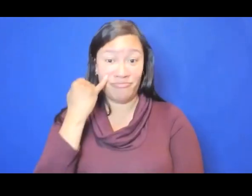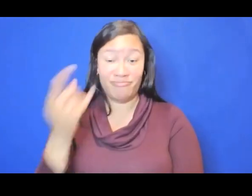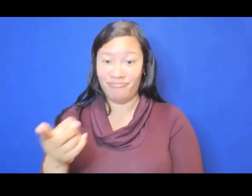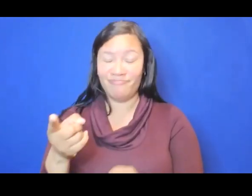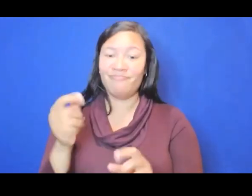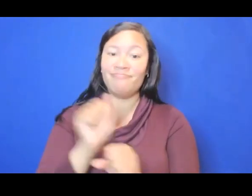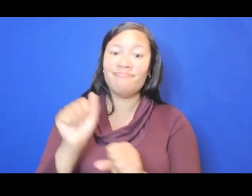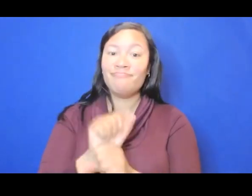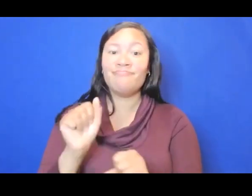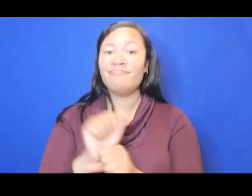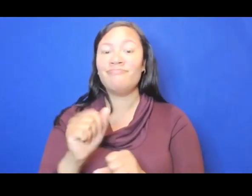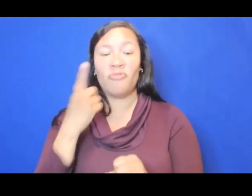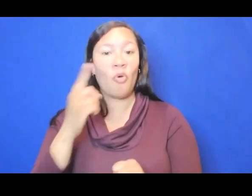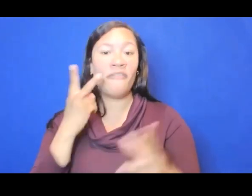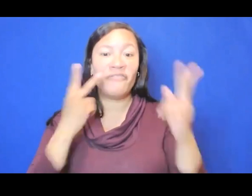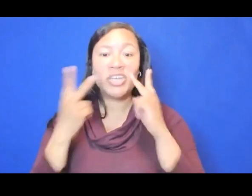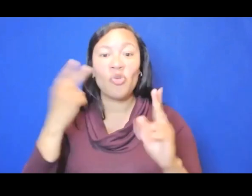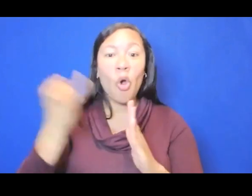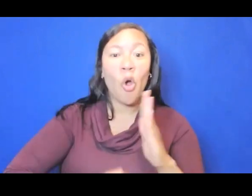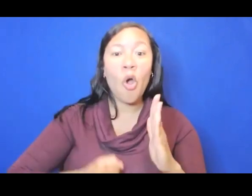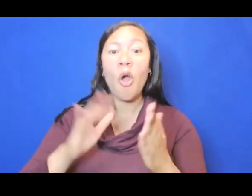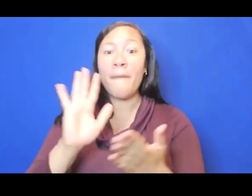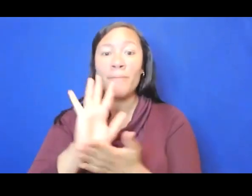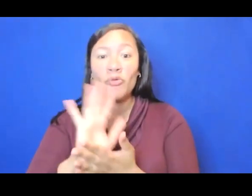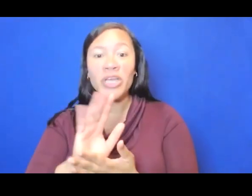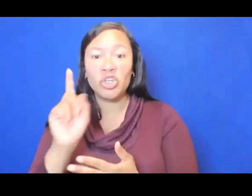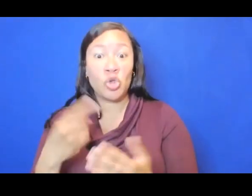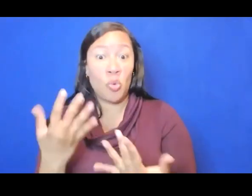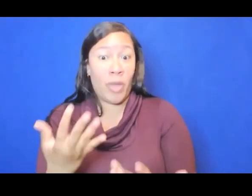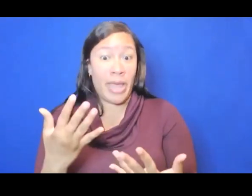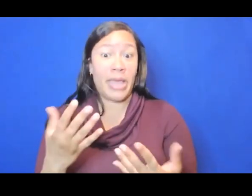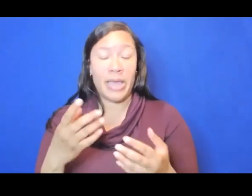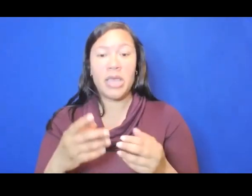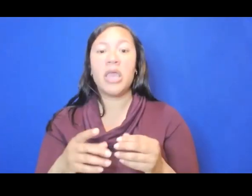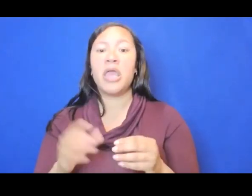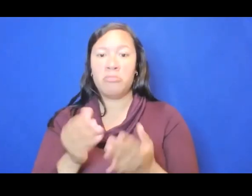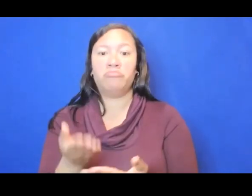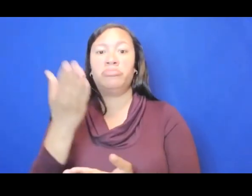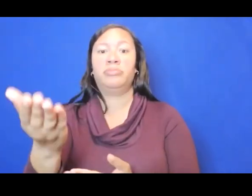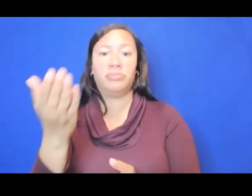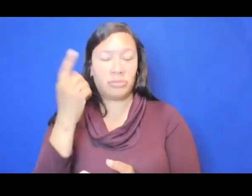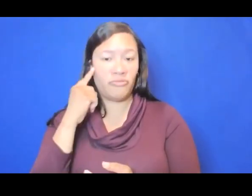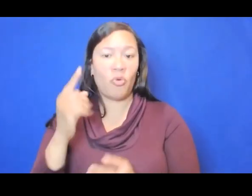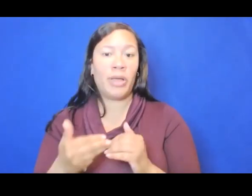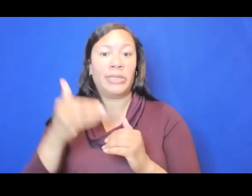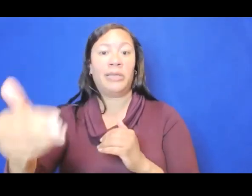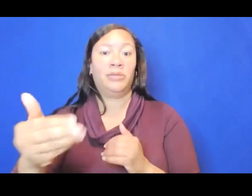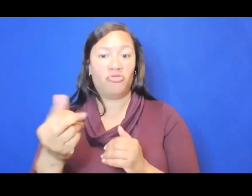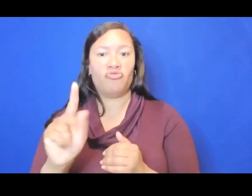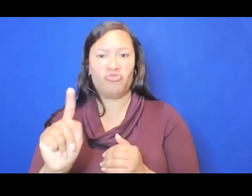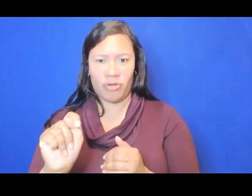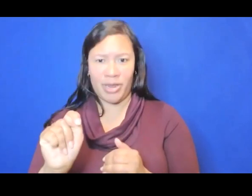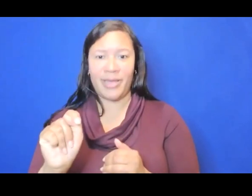should you wait to submit your application for the next grant cycle? Yes, you should wait to submit your application. We'll do another open